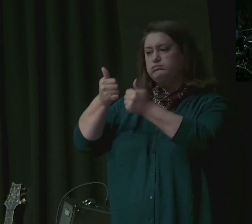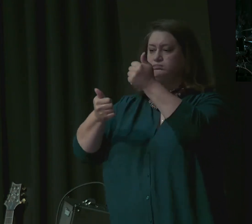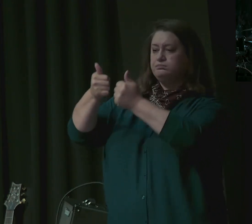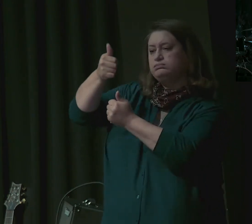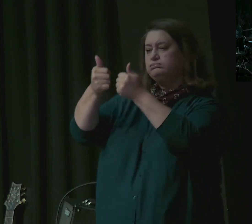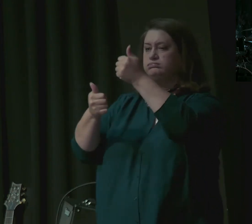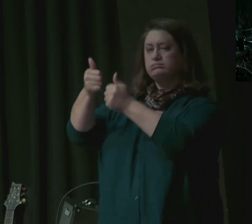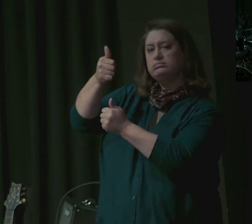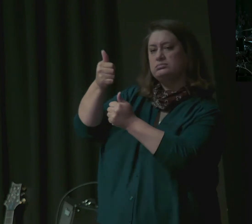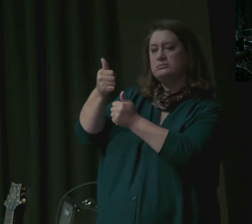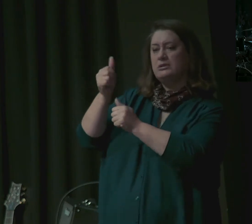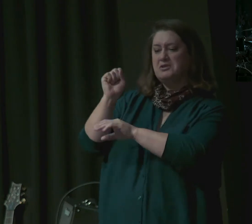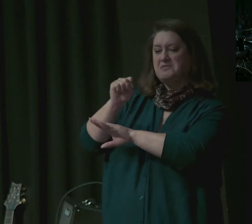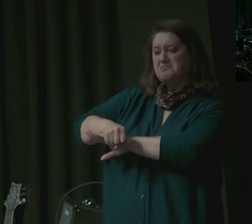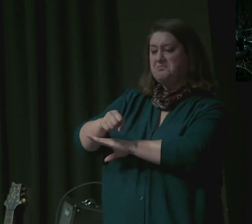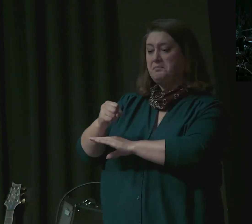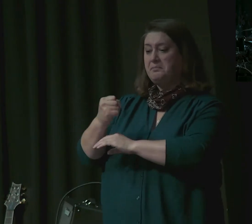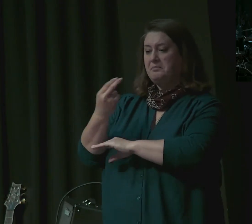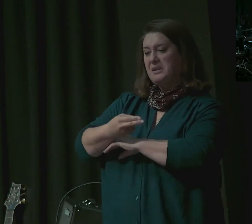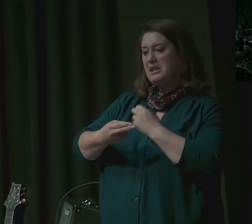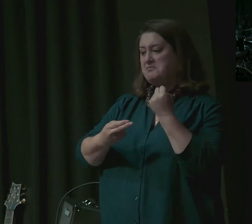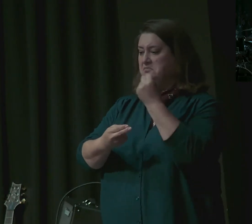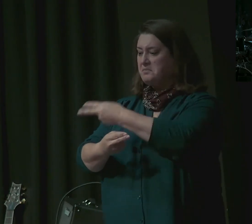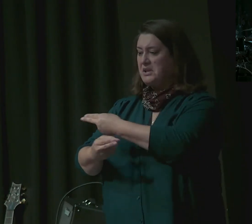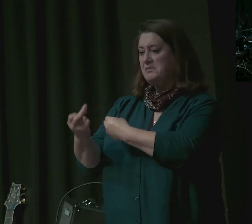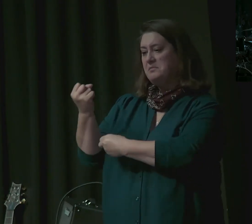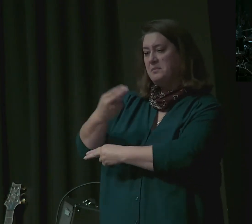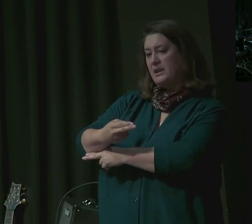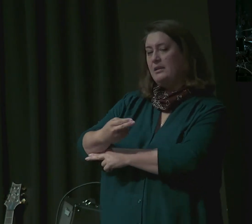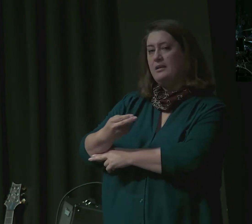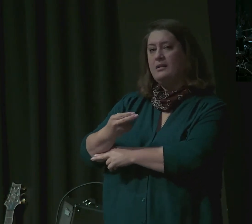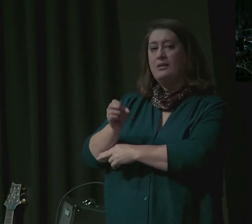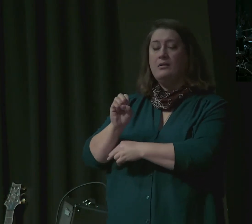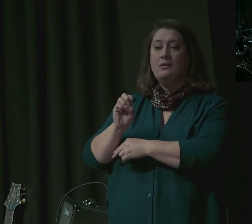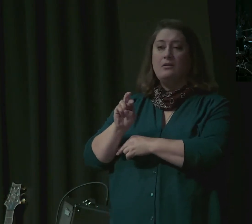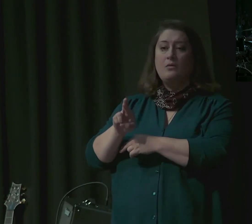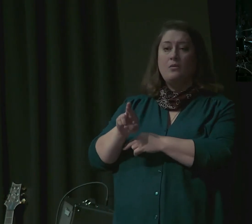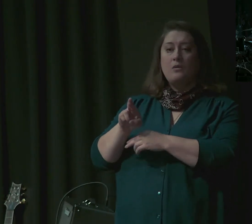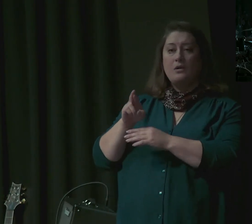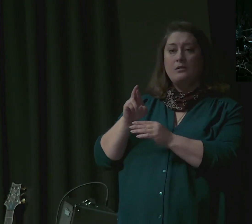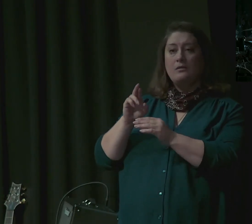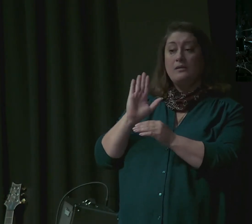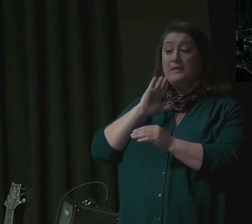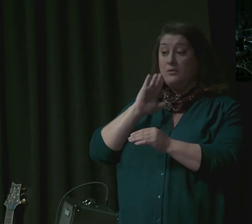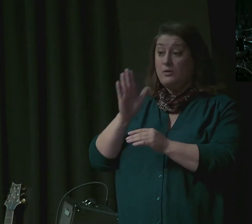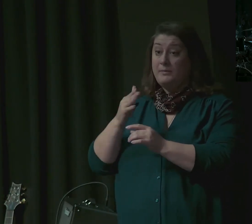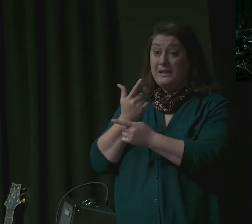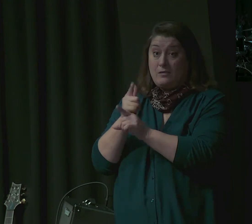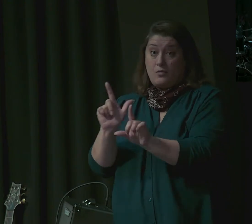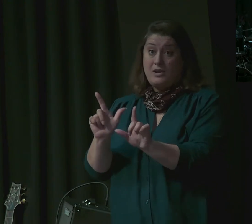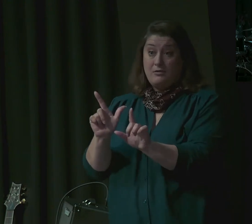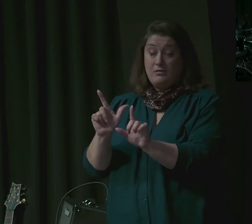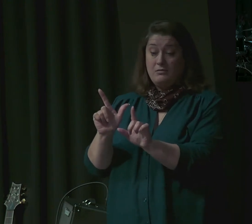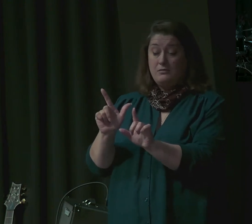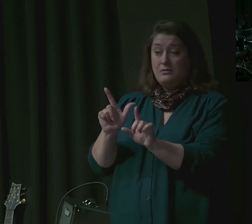Come to surface when loyalty to the cause of the team. Playing playing together was important.